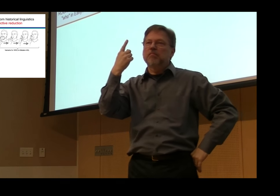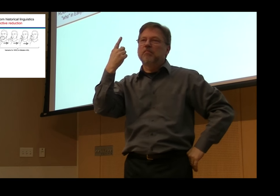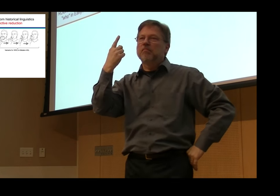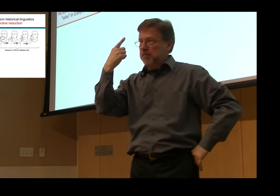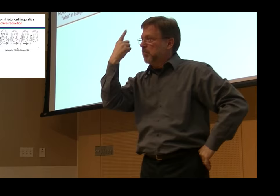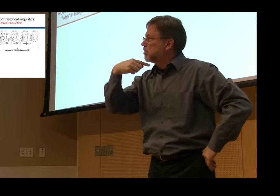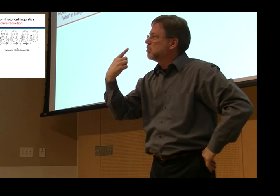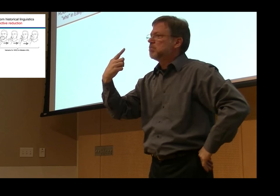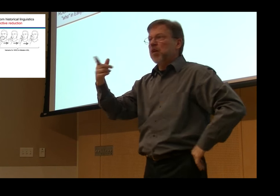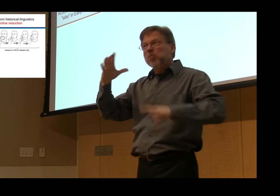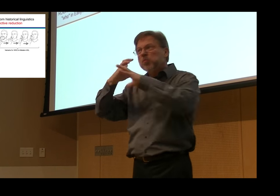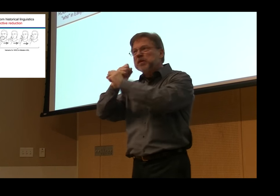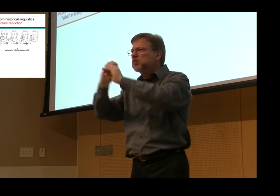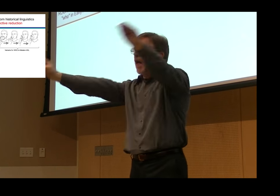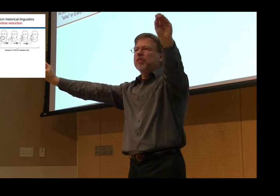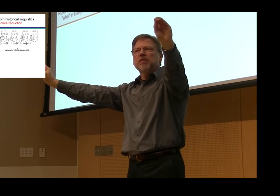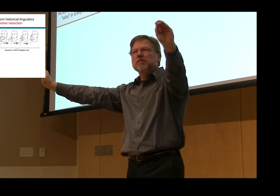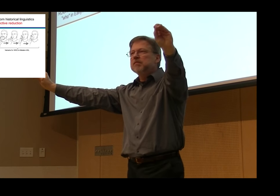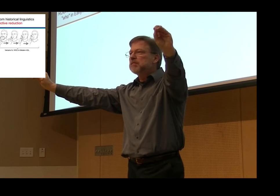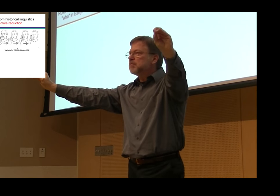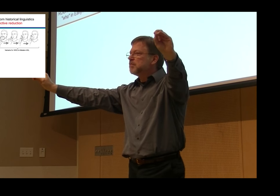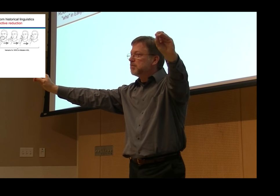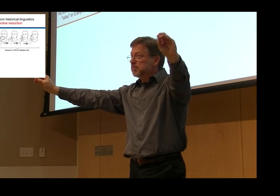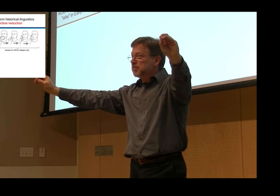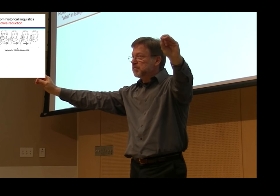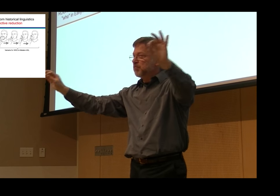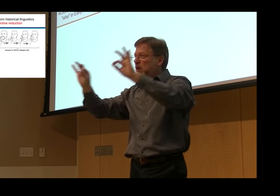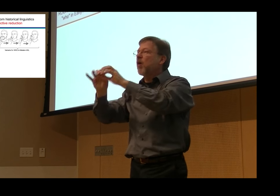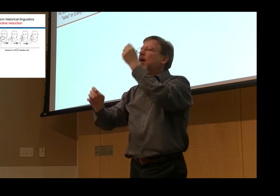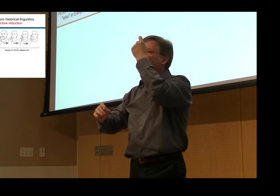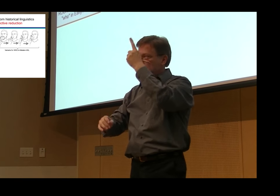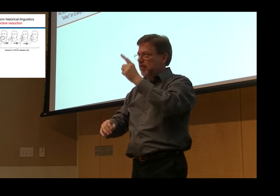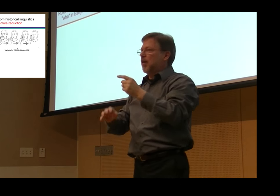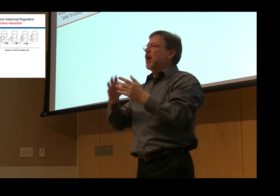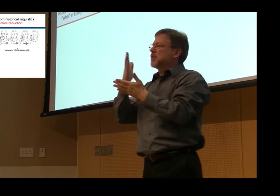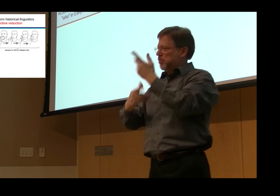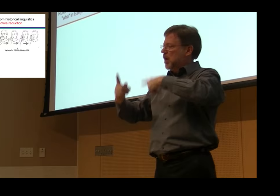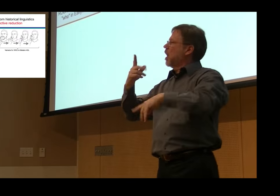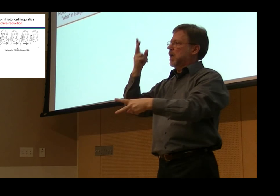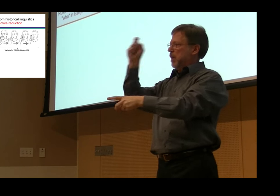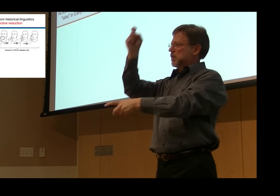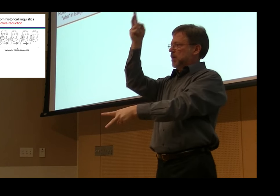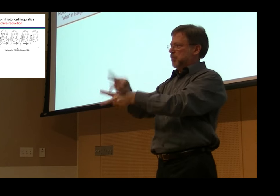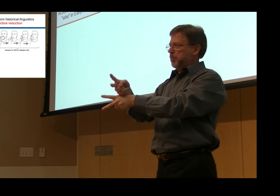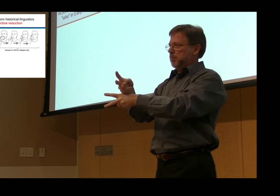hand shape, everything. You had face and you had the concept who. So it was